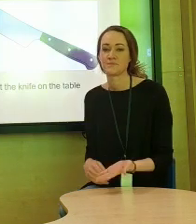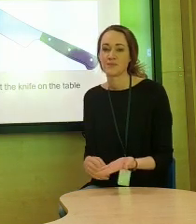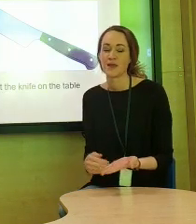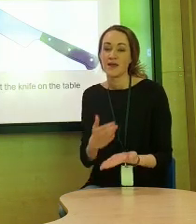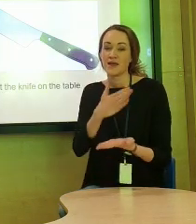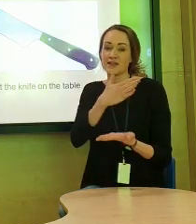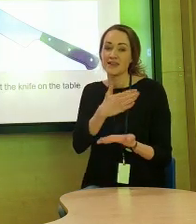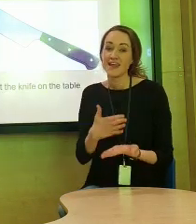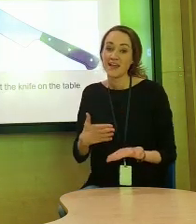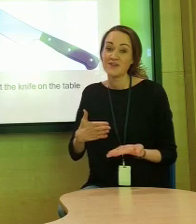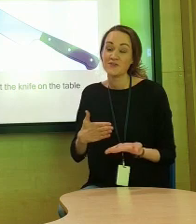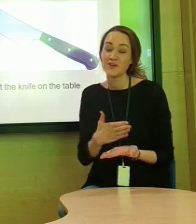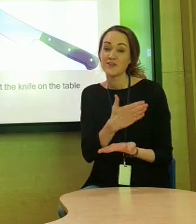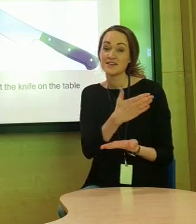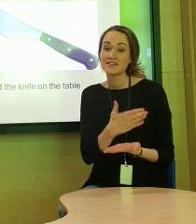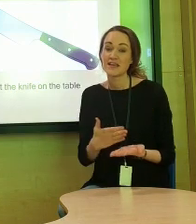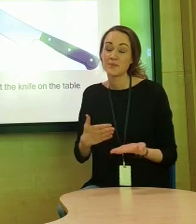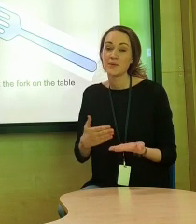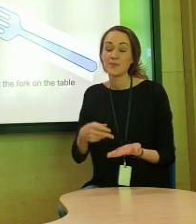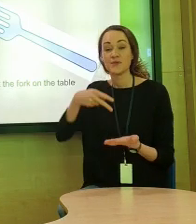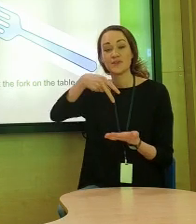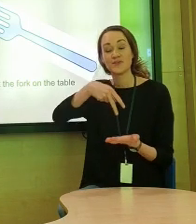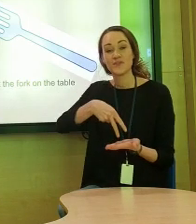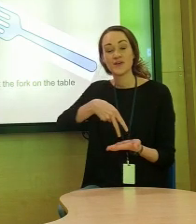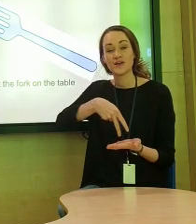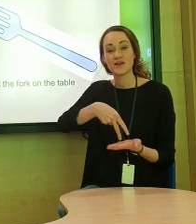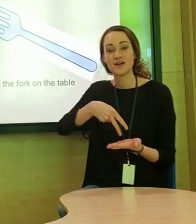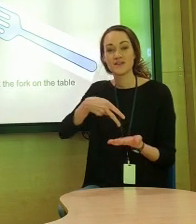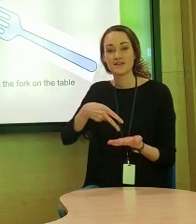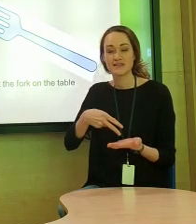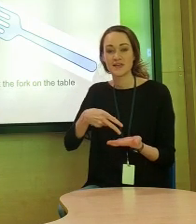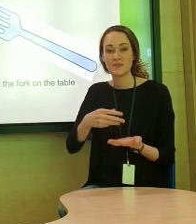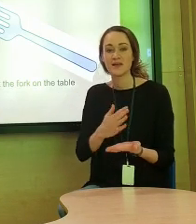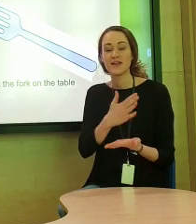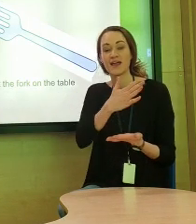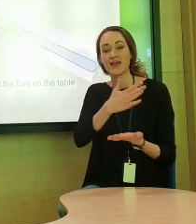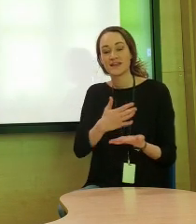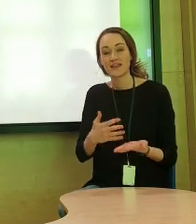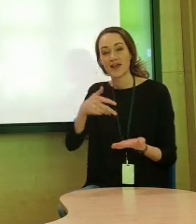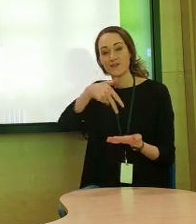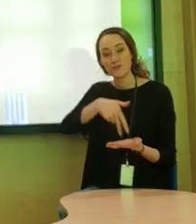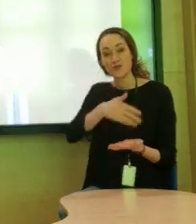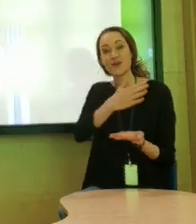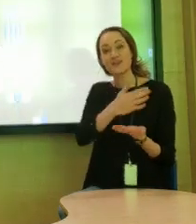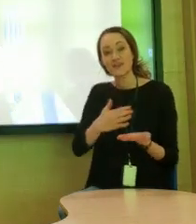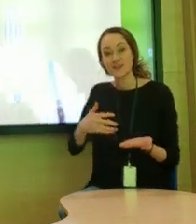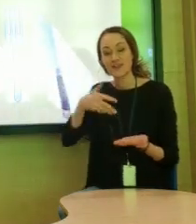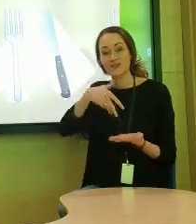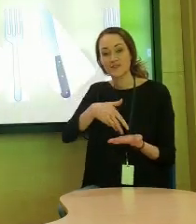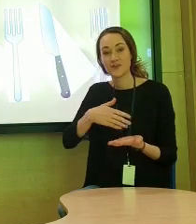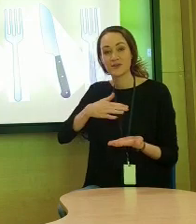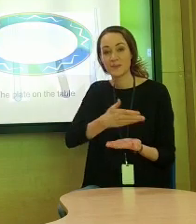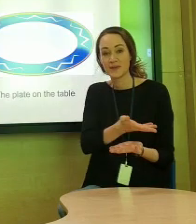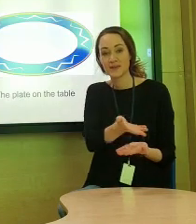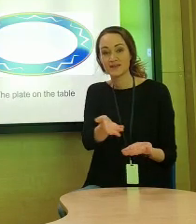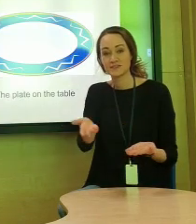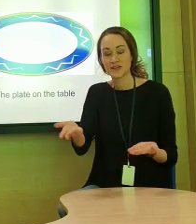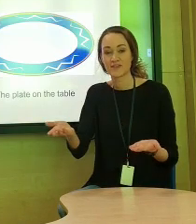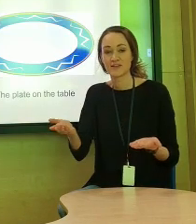Put the knife on the table. Put the fork on the table. Knife fork, knife fork, the plate on